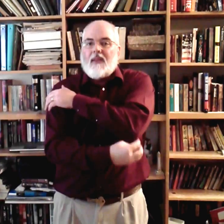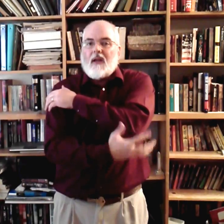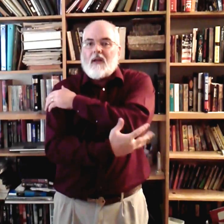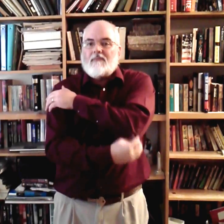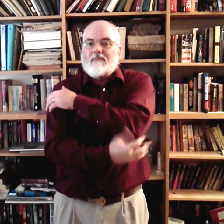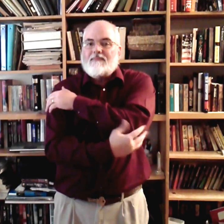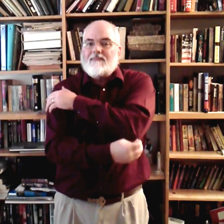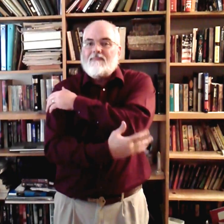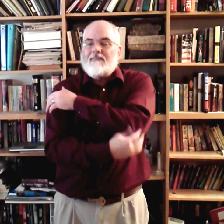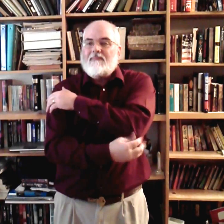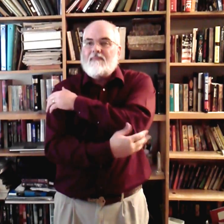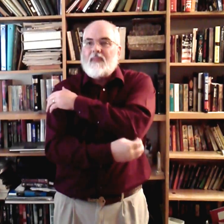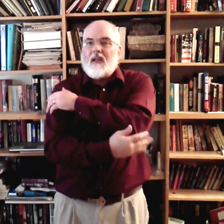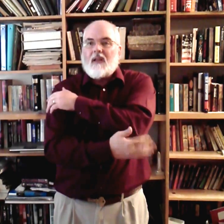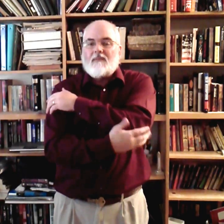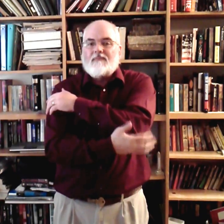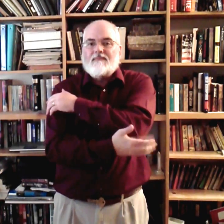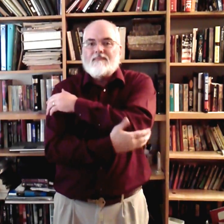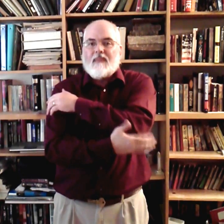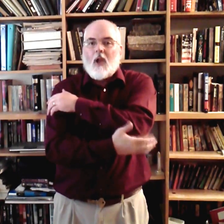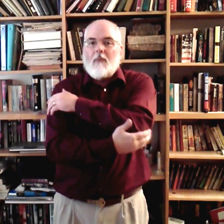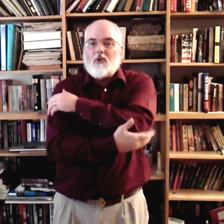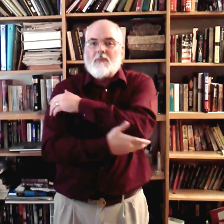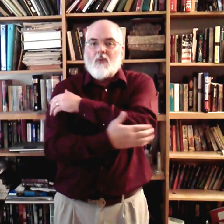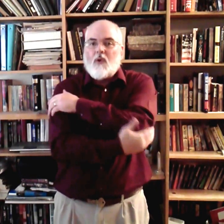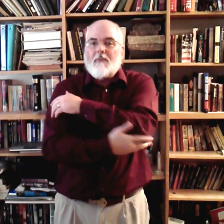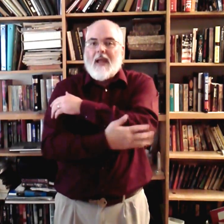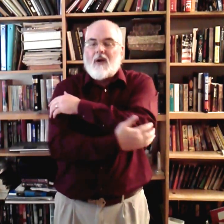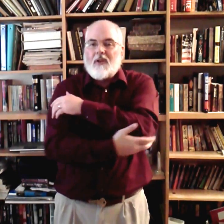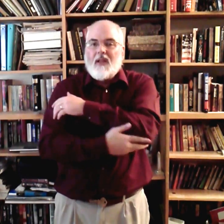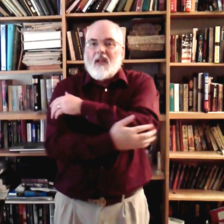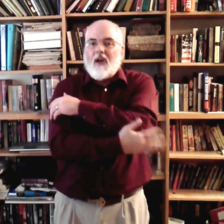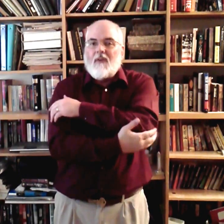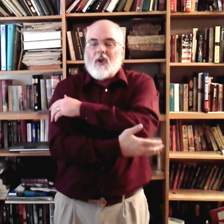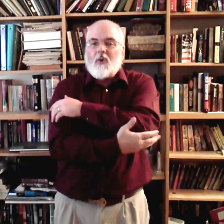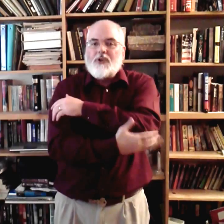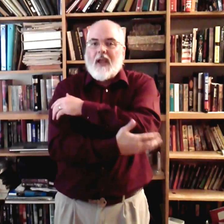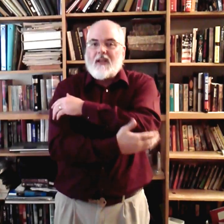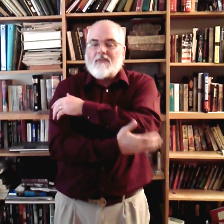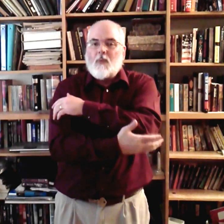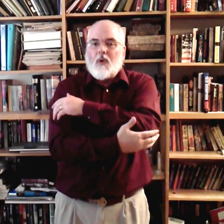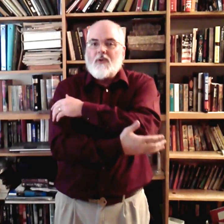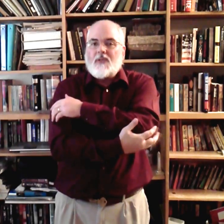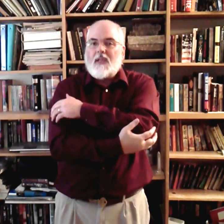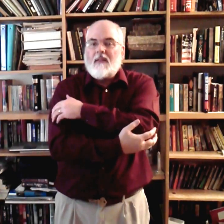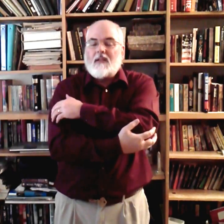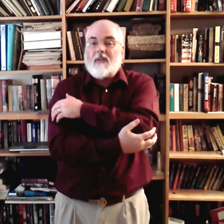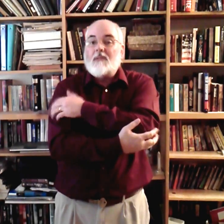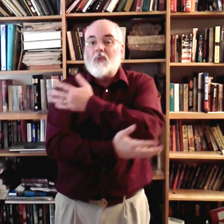elbows being rubbed out of a coat jacket of someone you've seen that's poor.